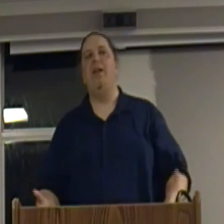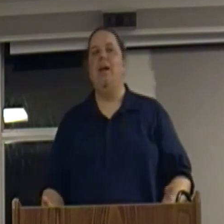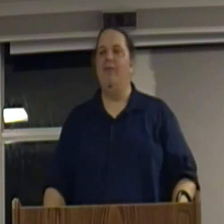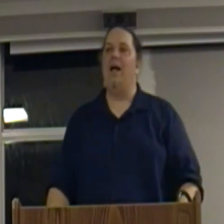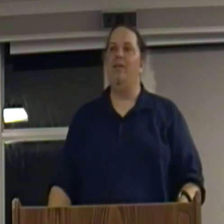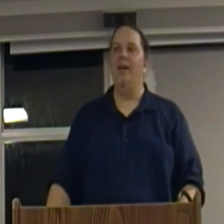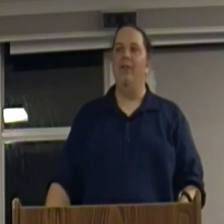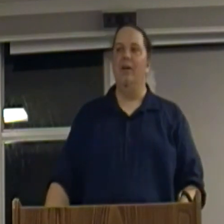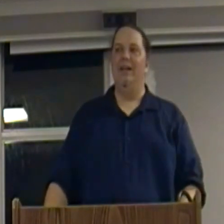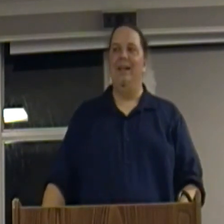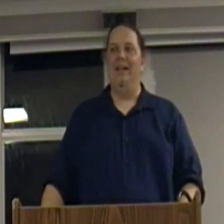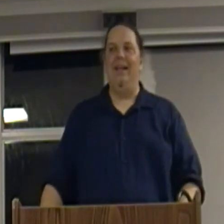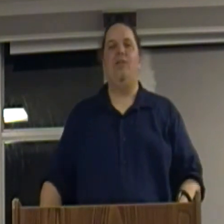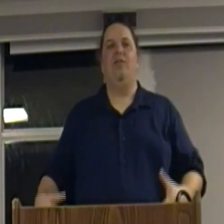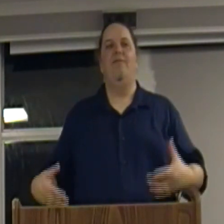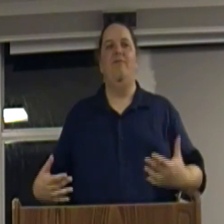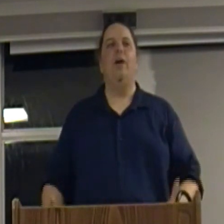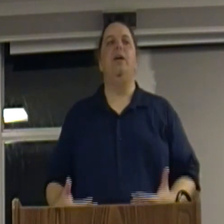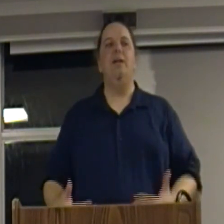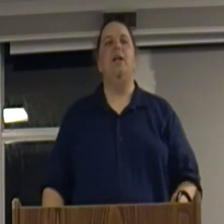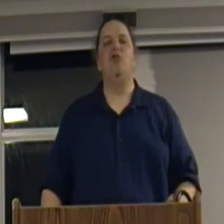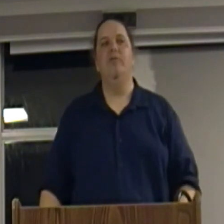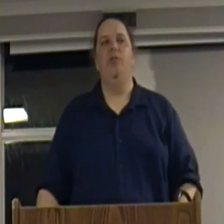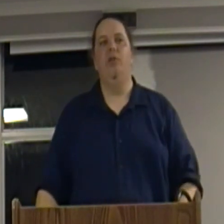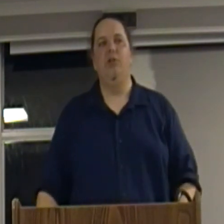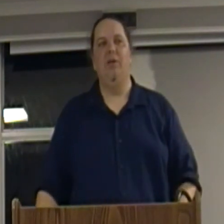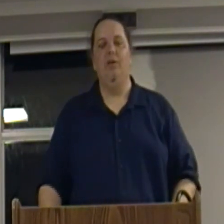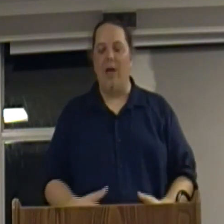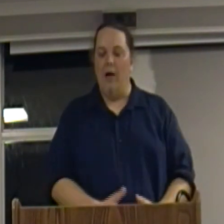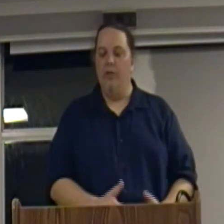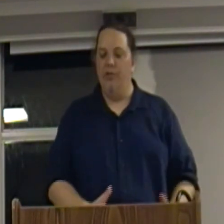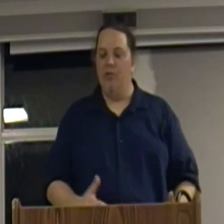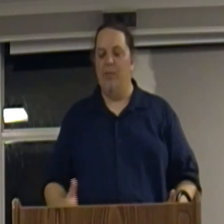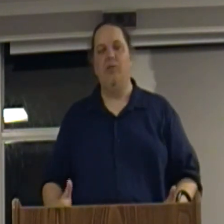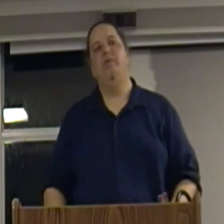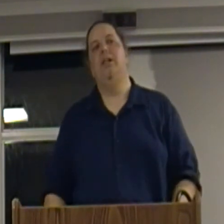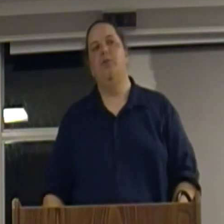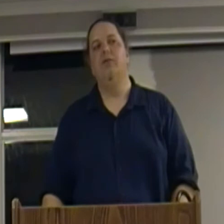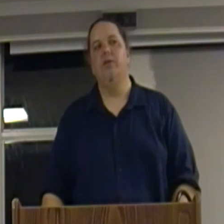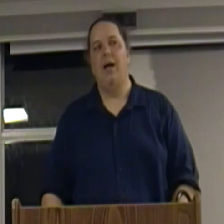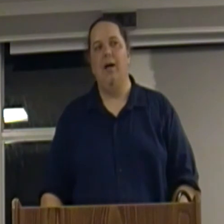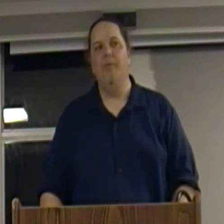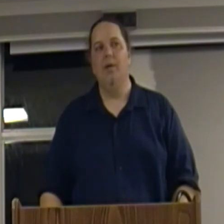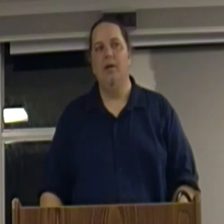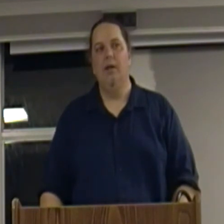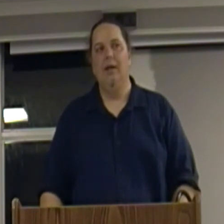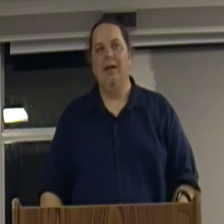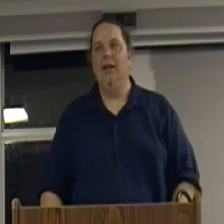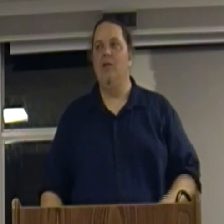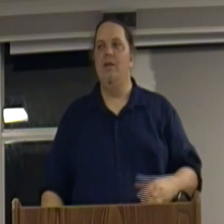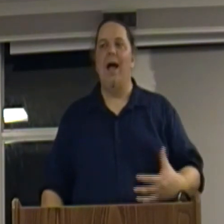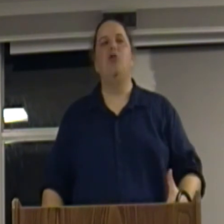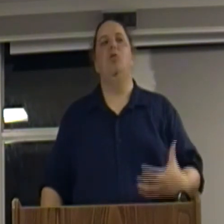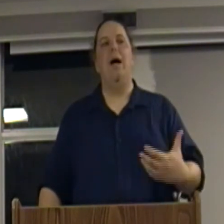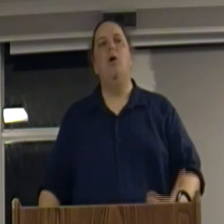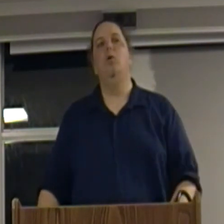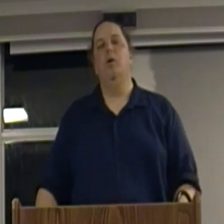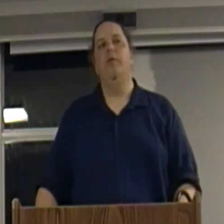state have gotten together it's the very nature of the system it is how the system has developed over time it's a natural outgrowth